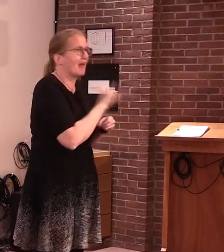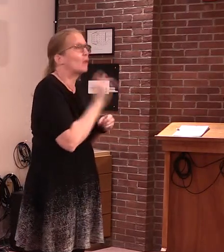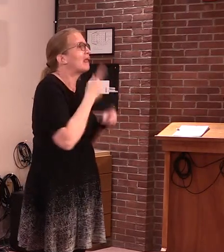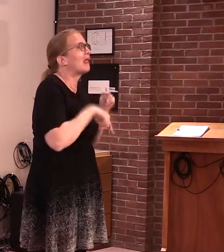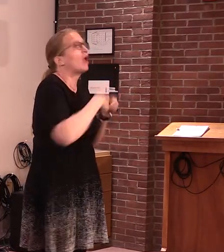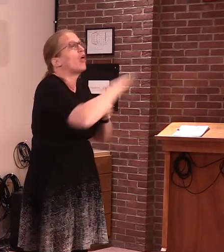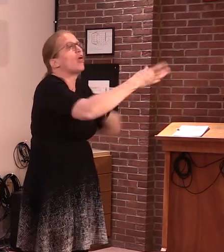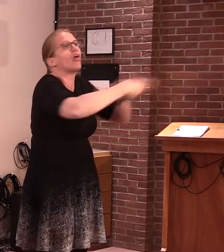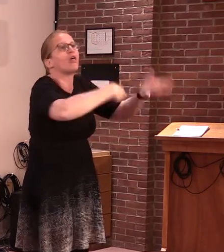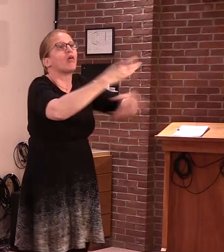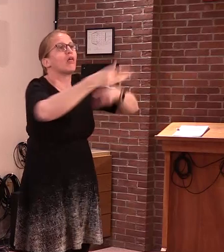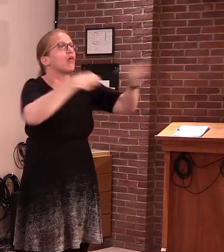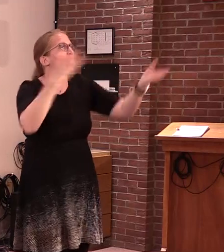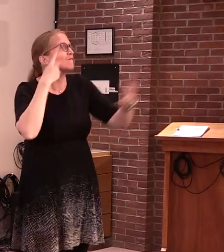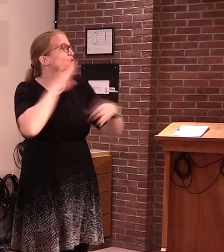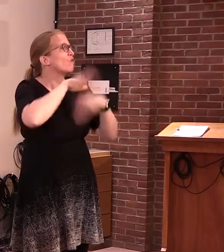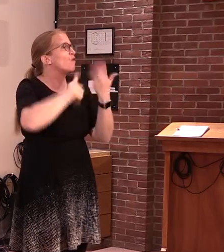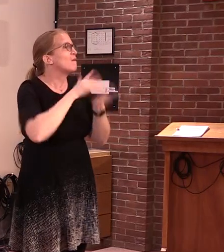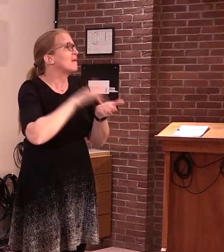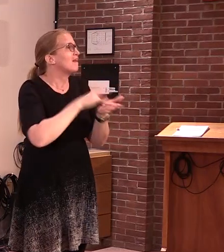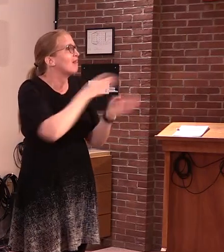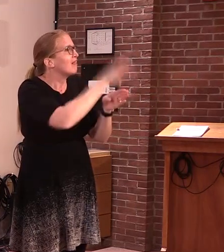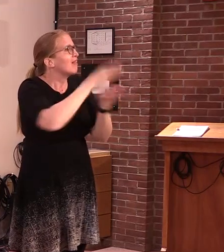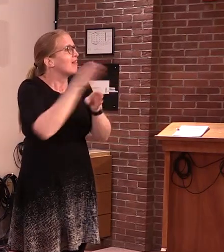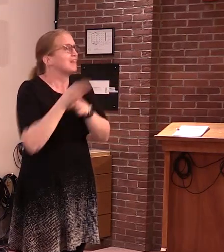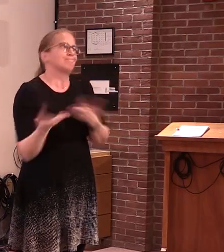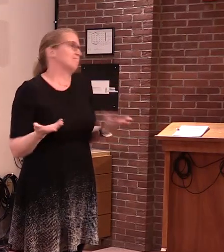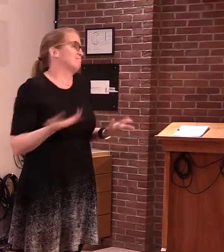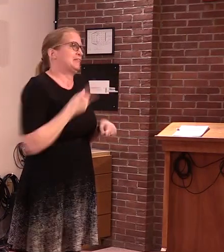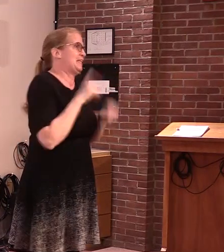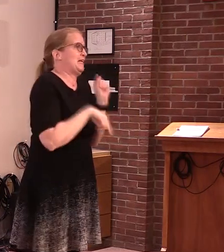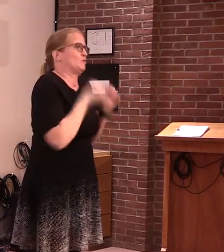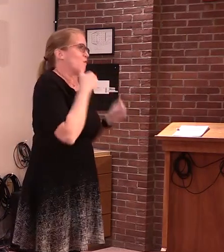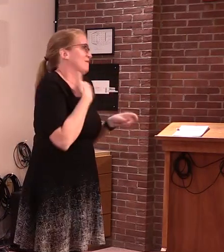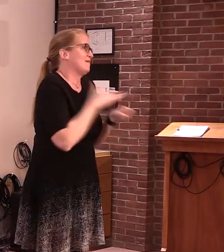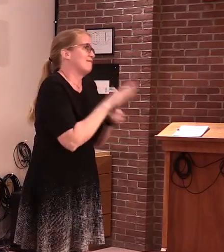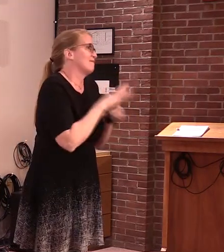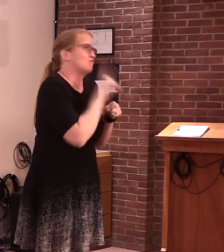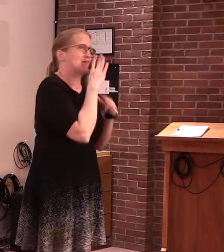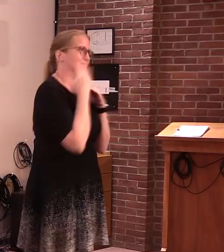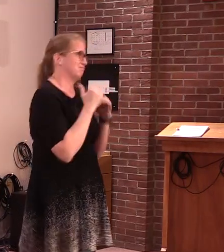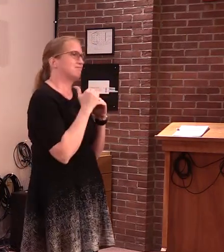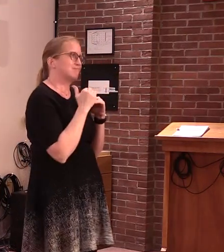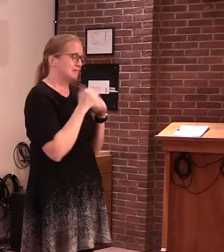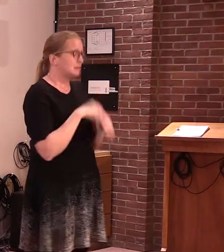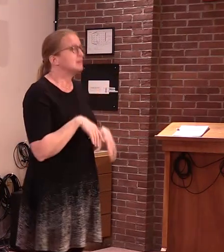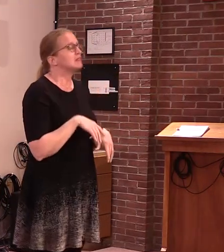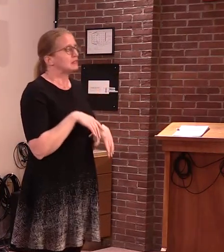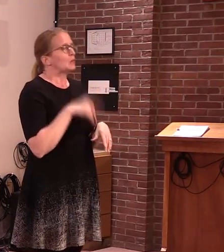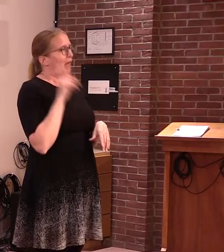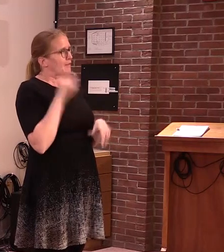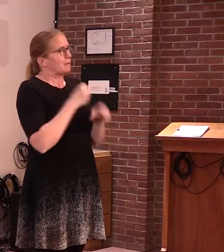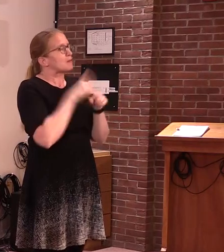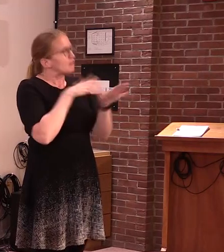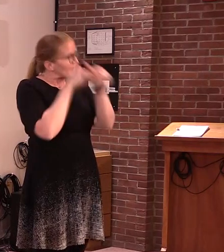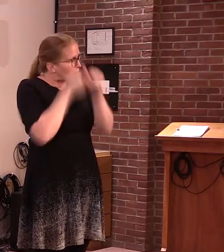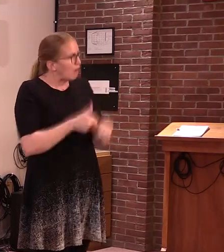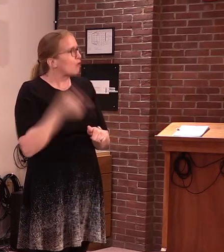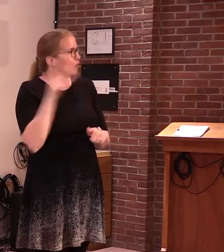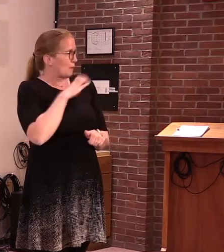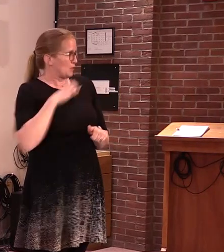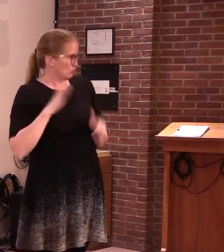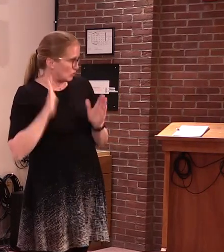elective, non-urgent healthcare services in compliance with the Commissioner's guidance, healthcare